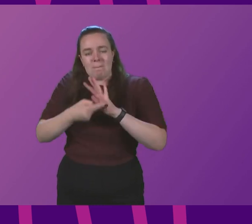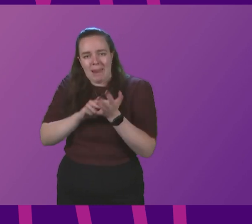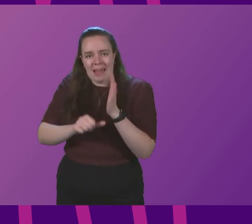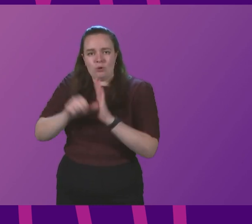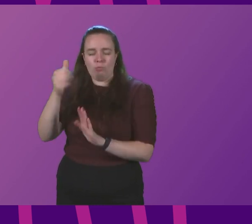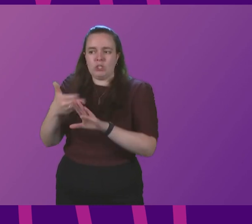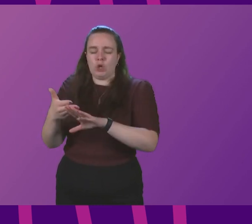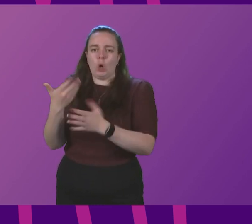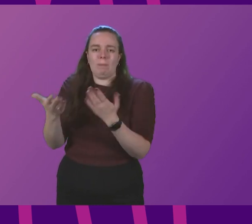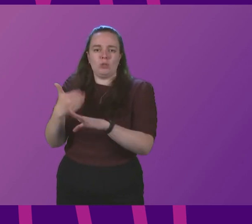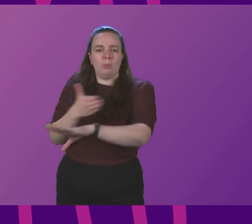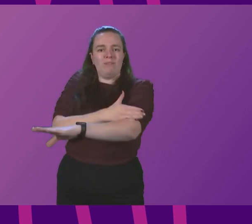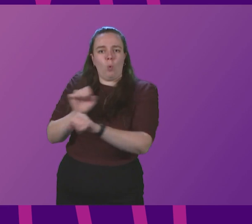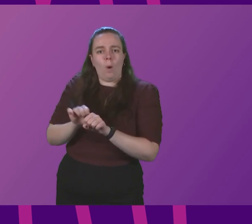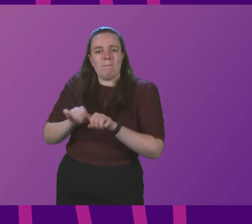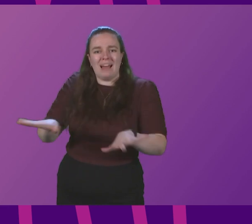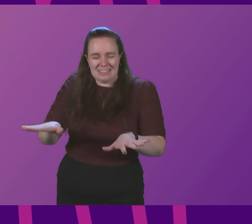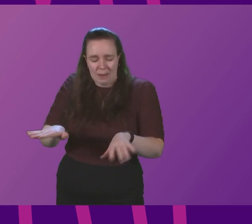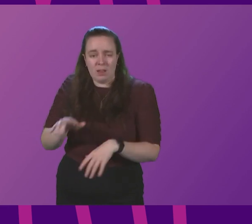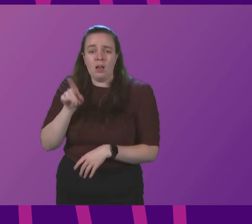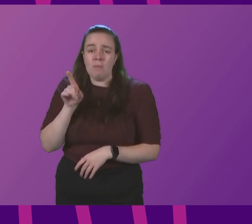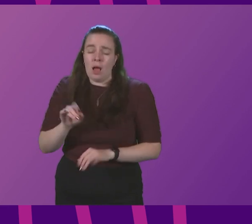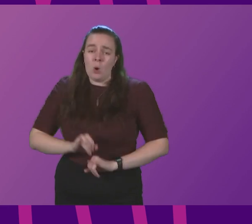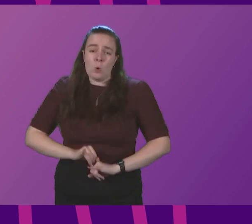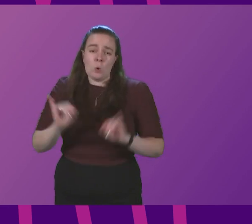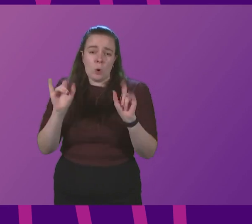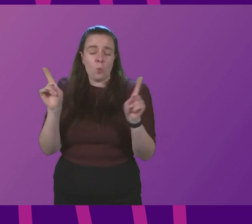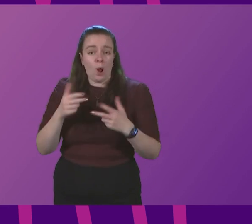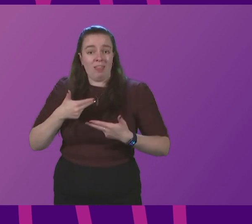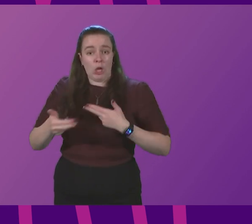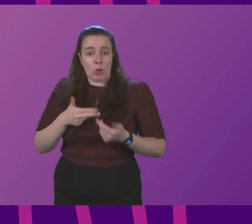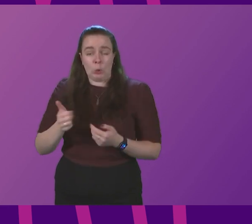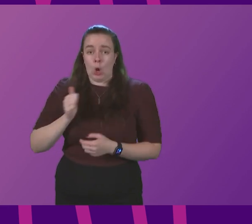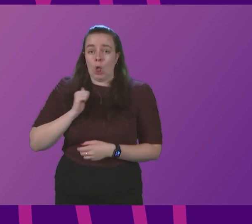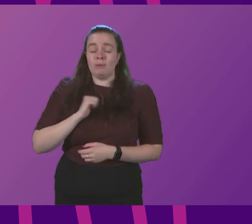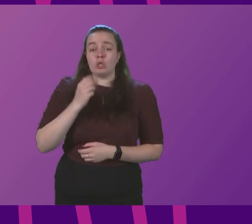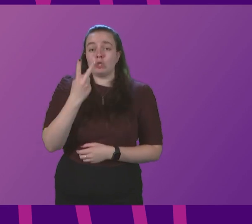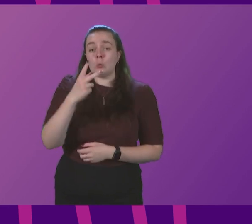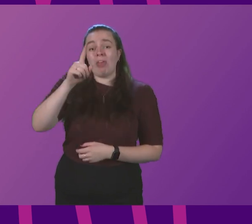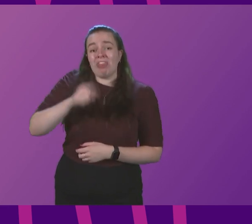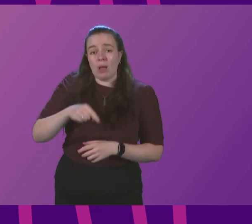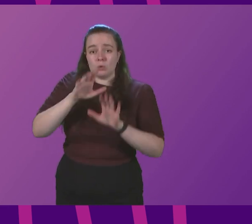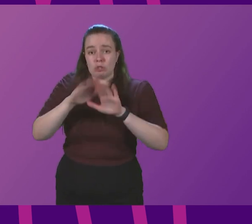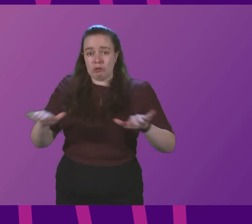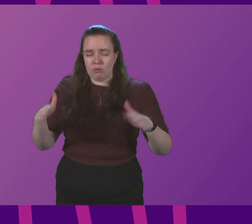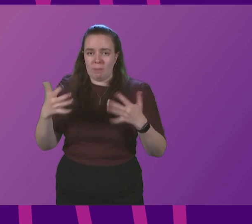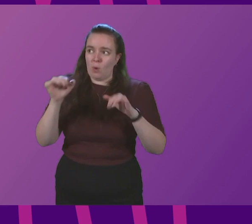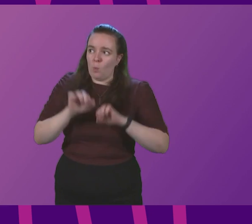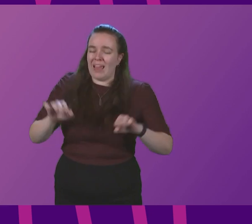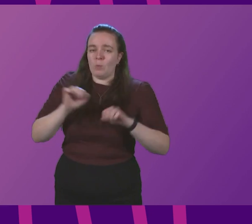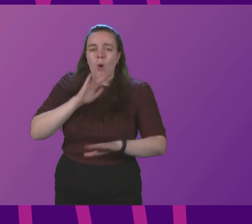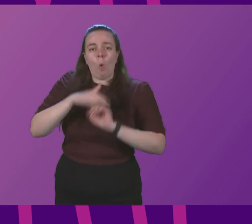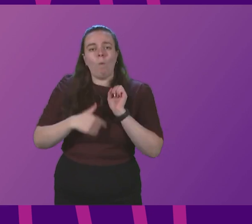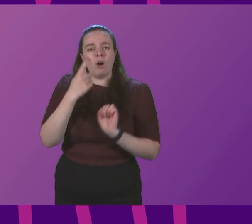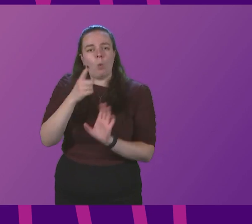-pandemic levels. But perhaps the most shocking of all is the news that almost 2,000 children have been waiting over a